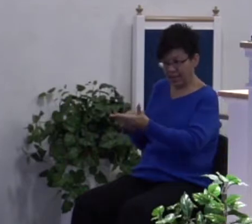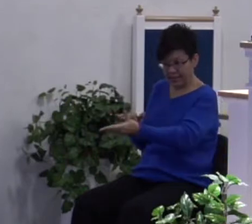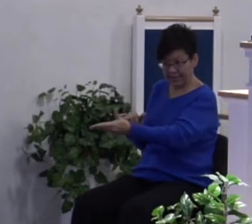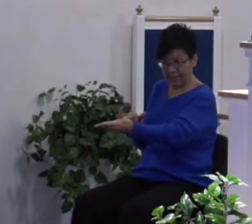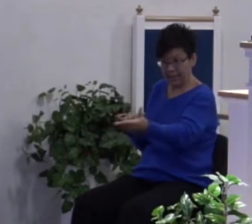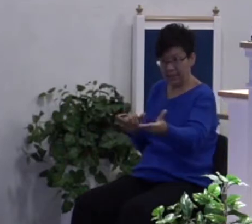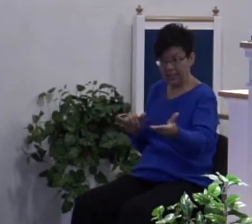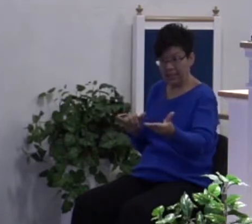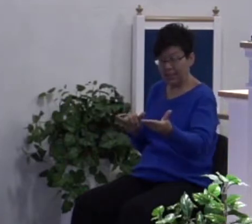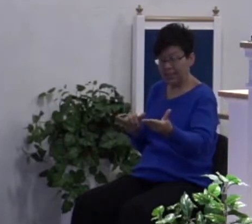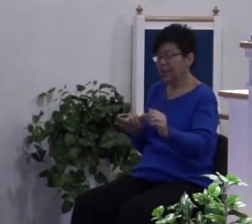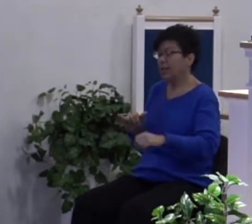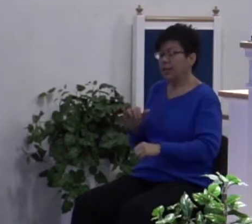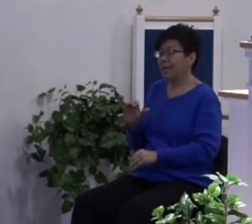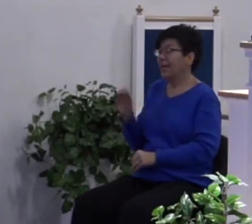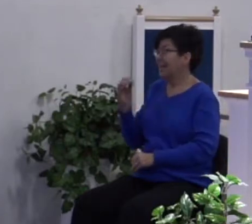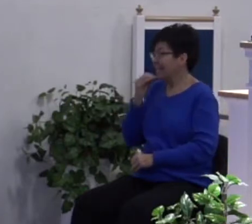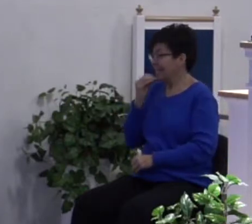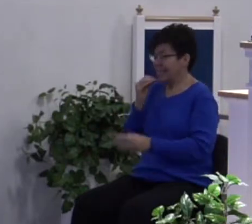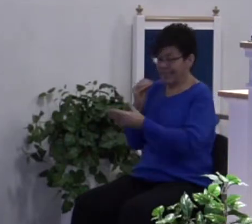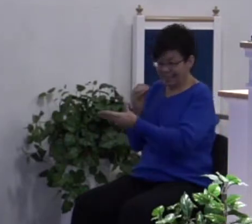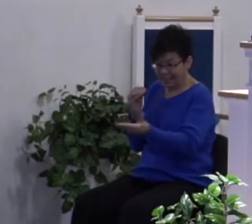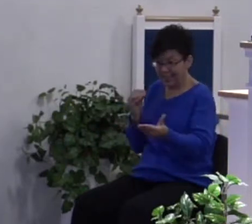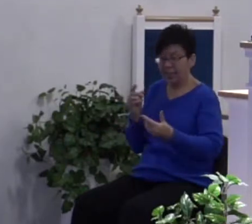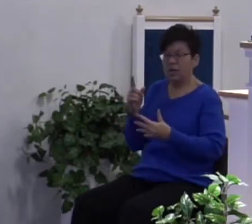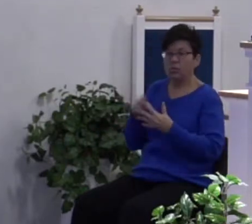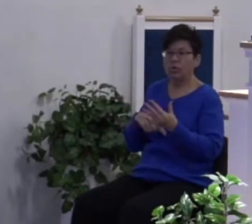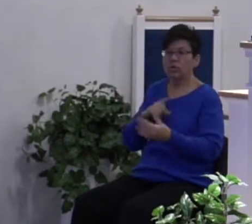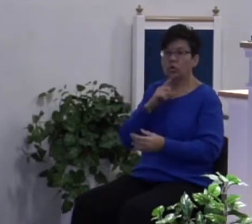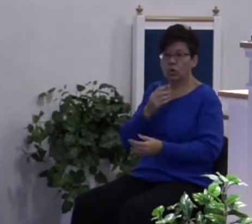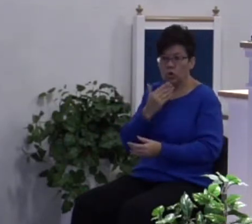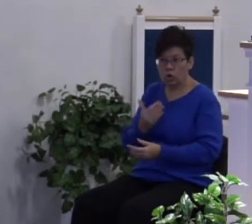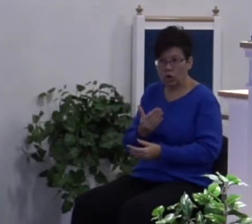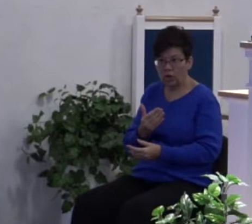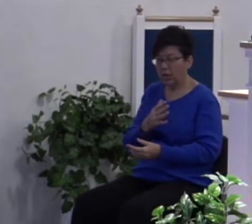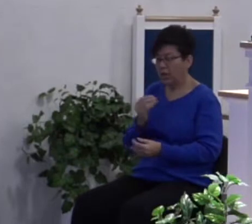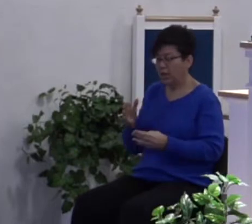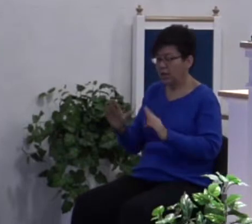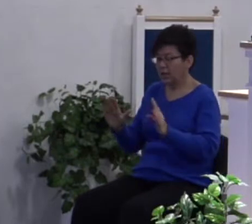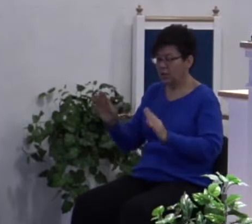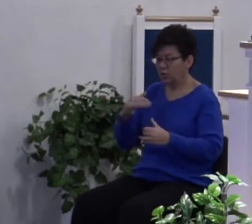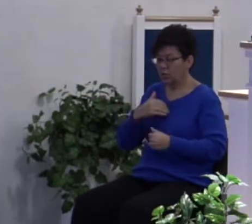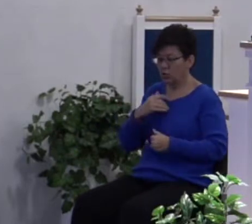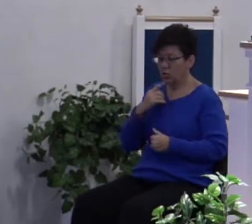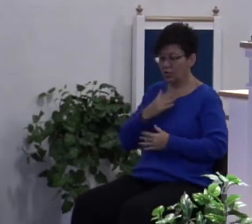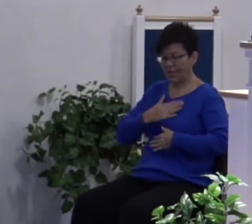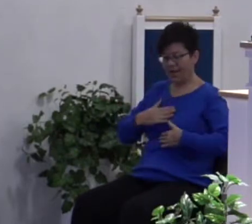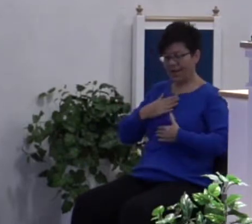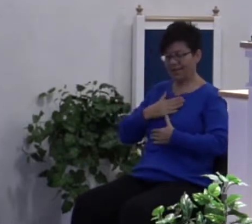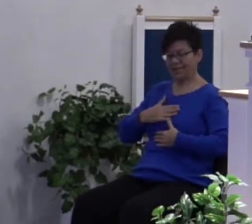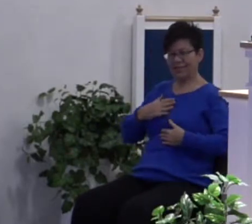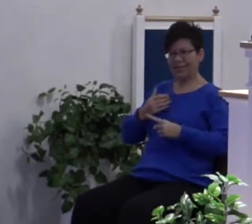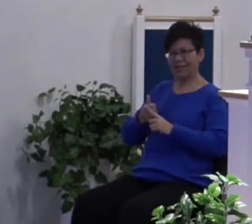or eat ye that which is good and let your soul delight itself in fatness.